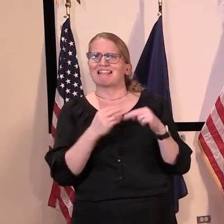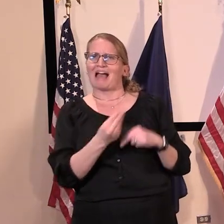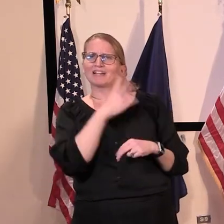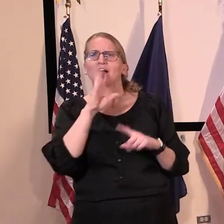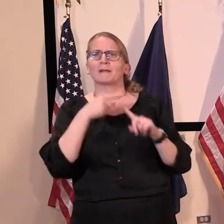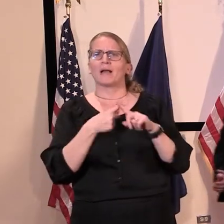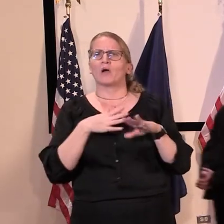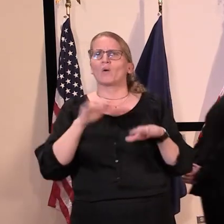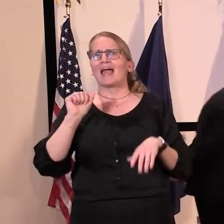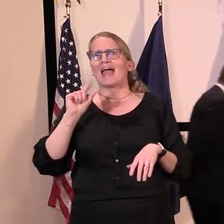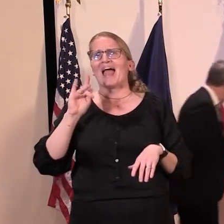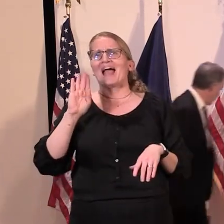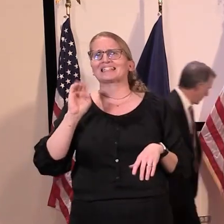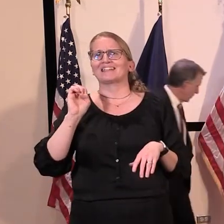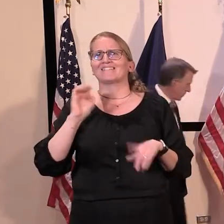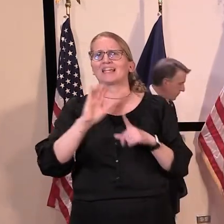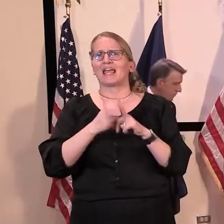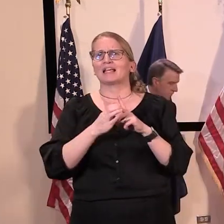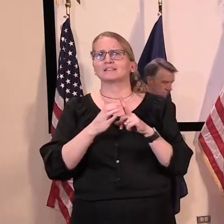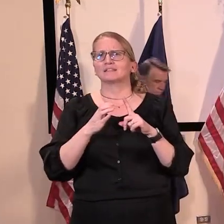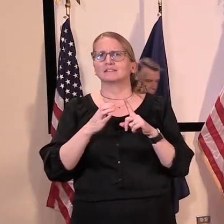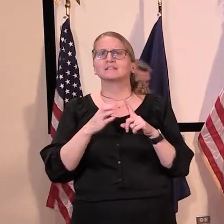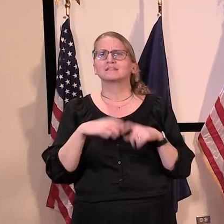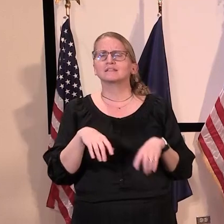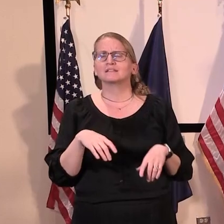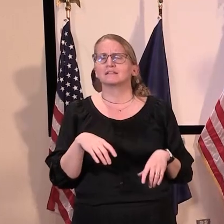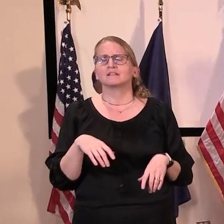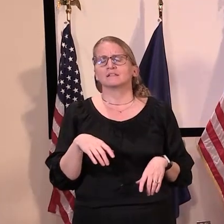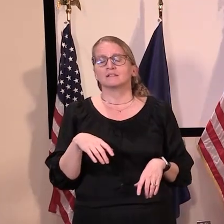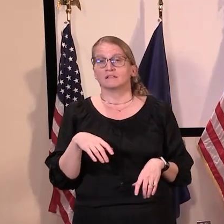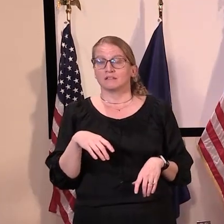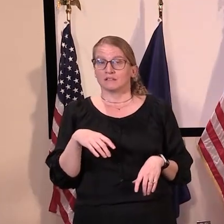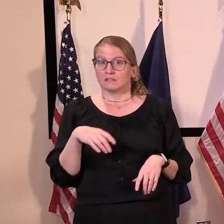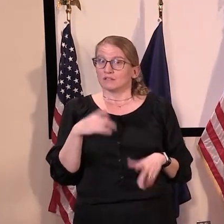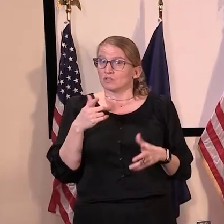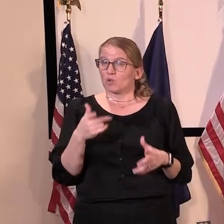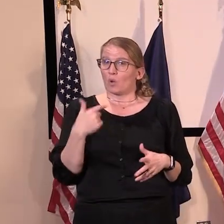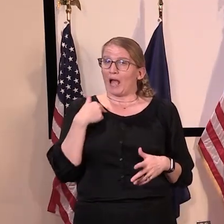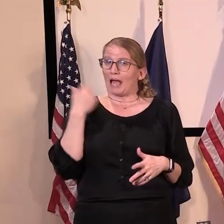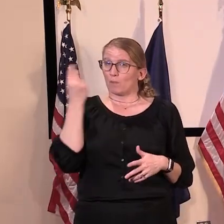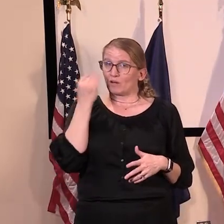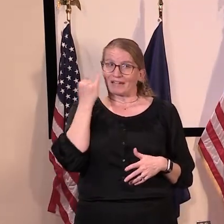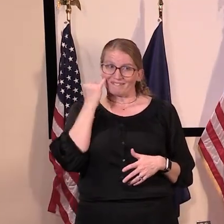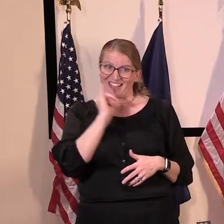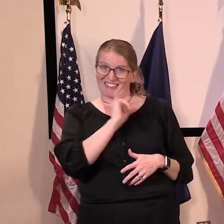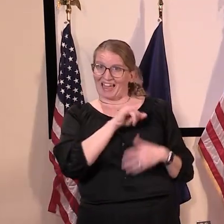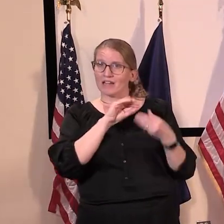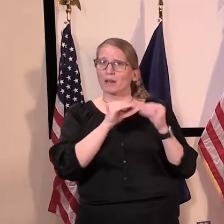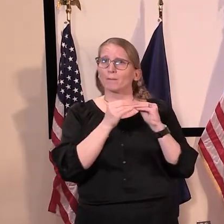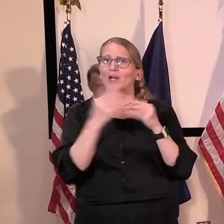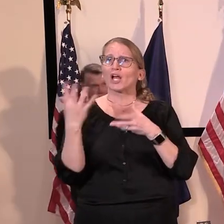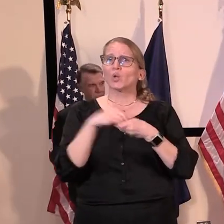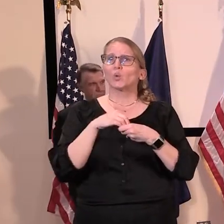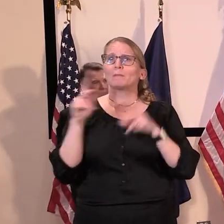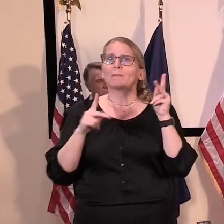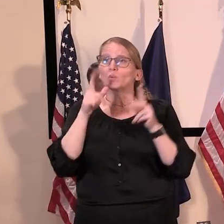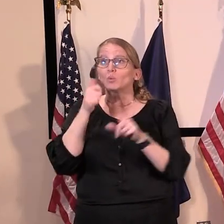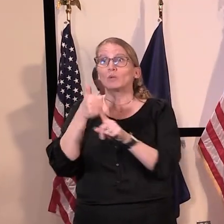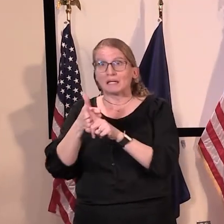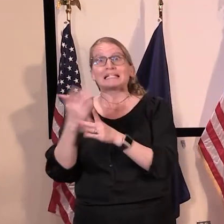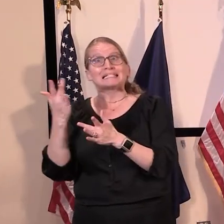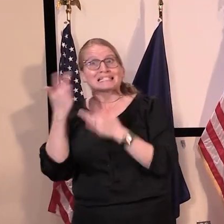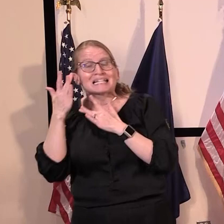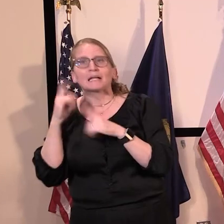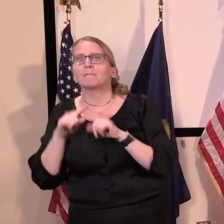And I'm wondering, uh, are asymptomatic carriers factored into those numbers? Yes. So,